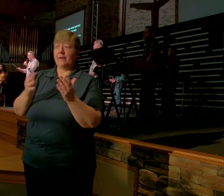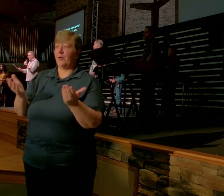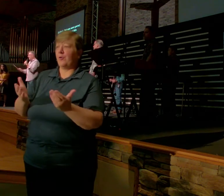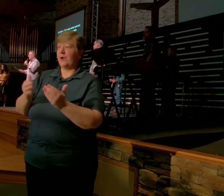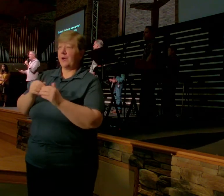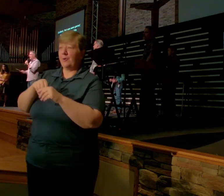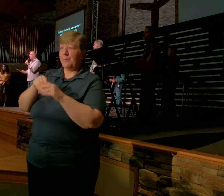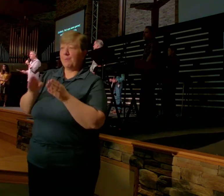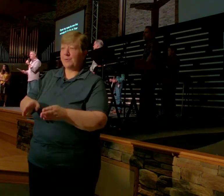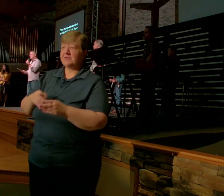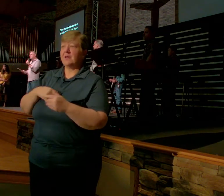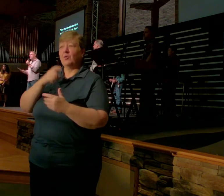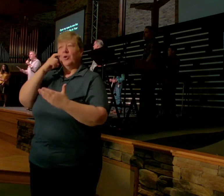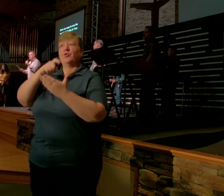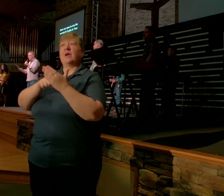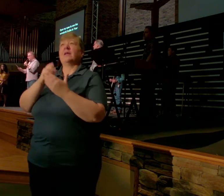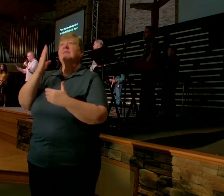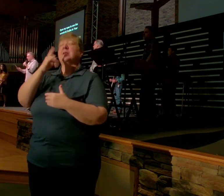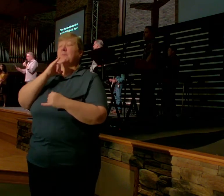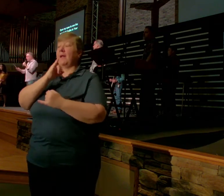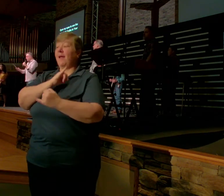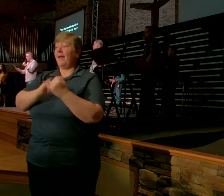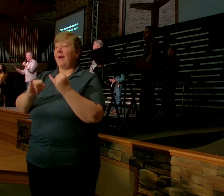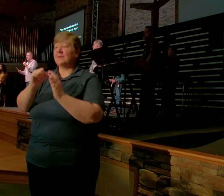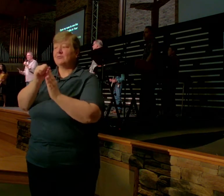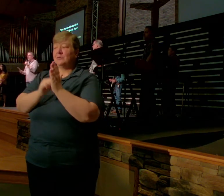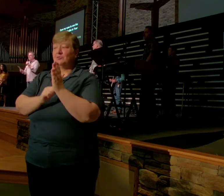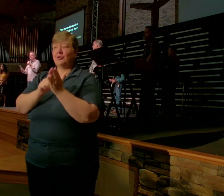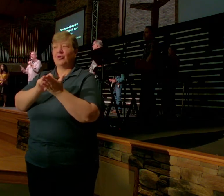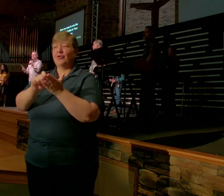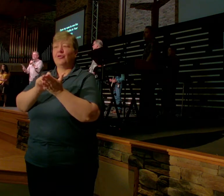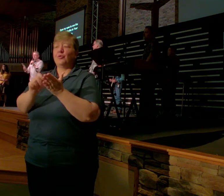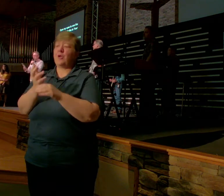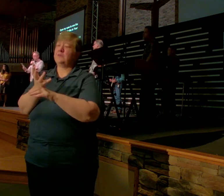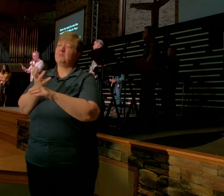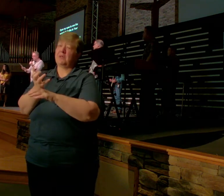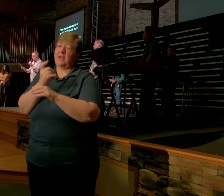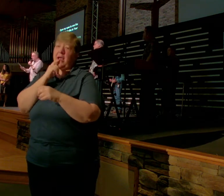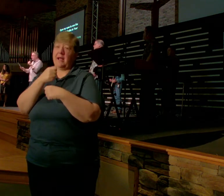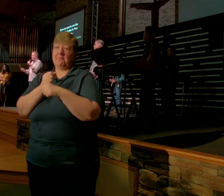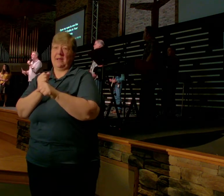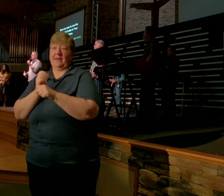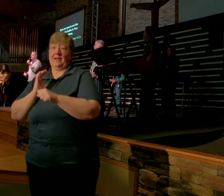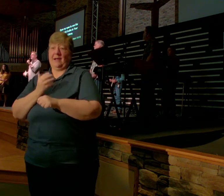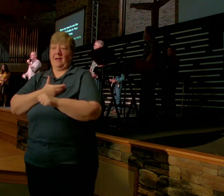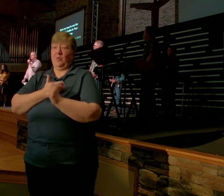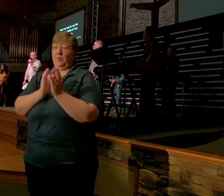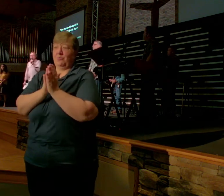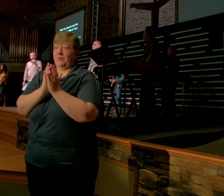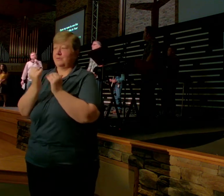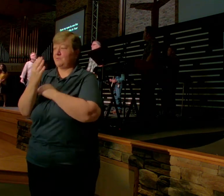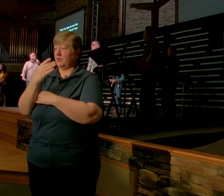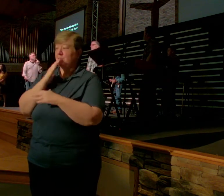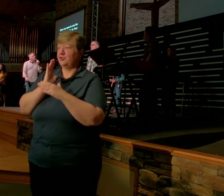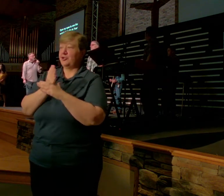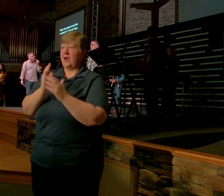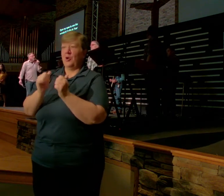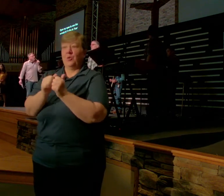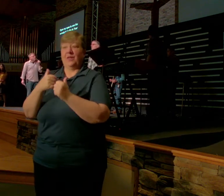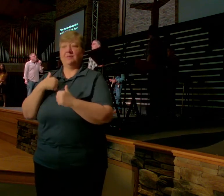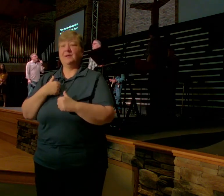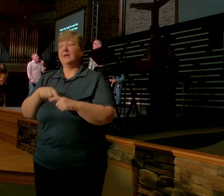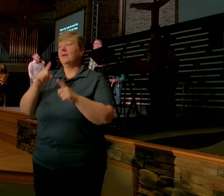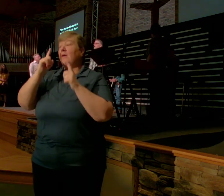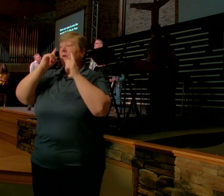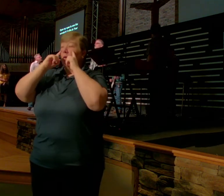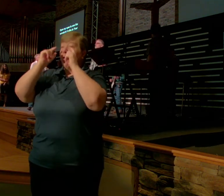And this last one, this is the writer's plea. And let's make this our own this morning. Would you share this one with me? Open